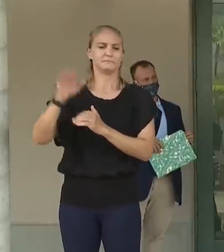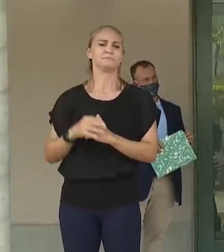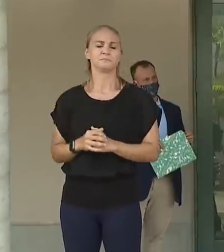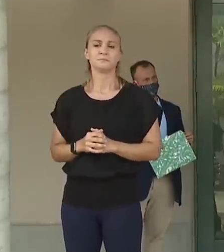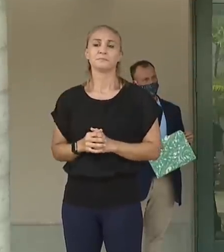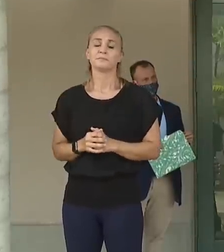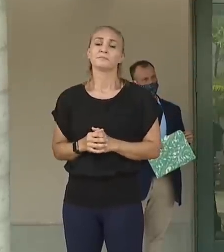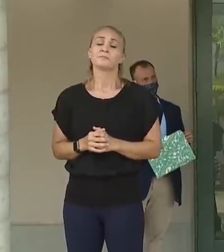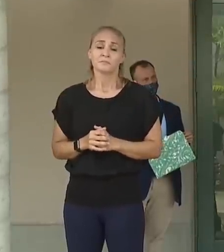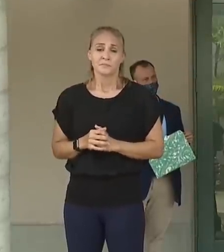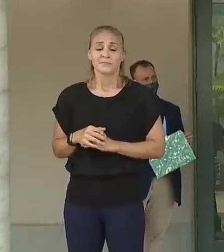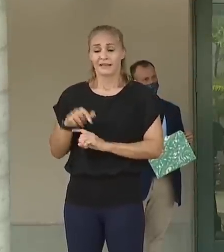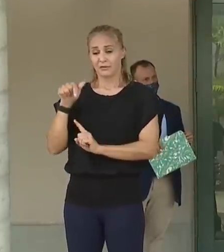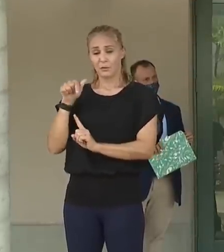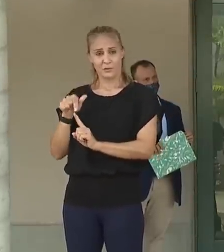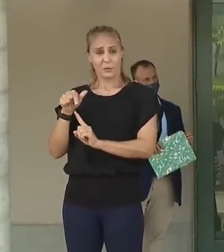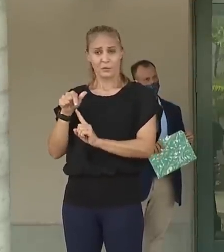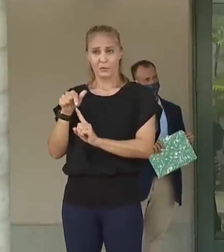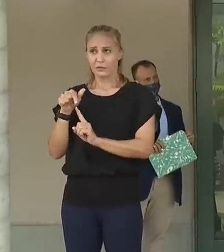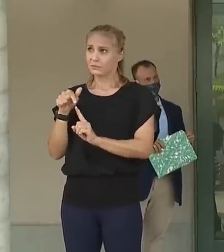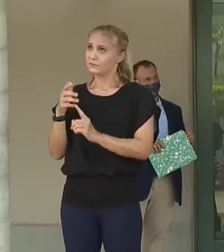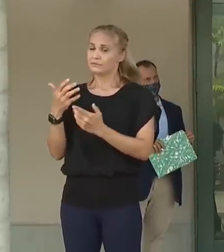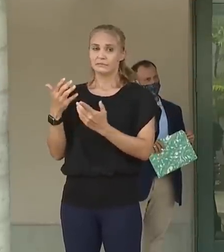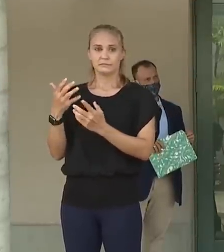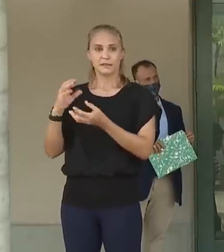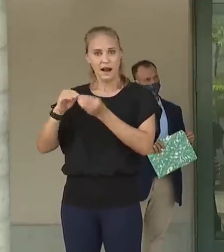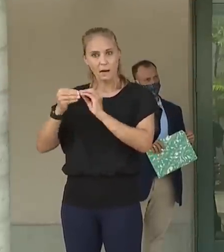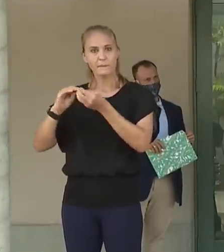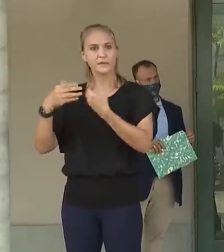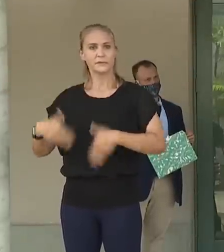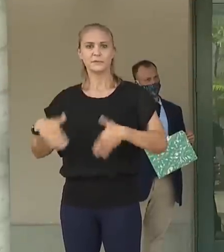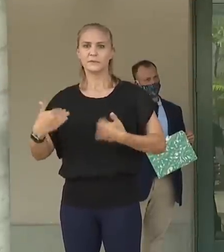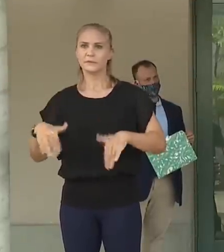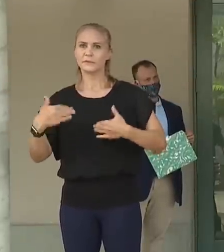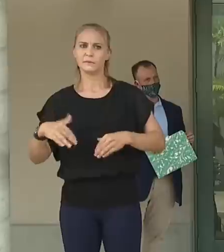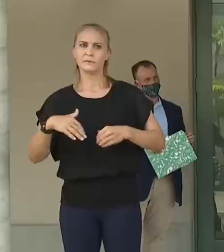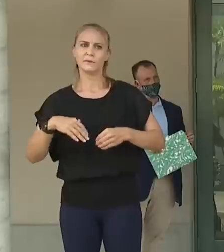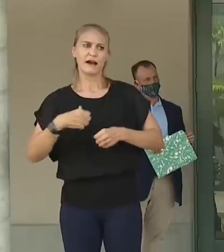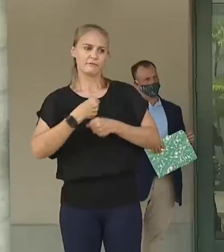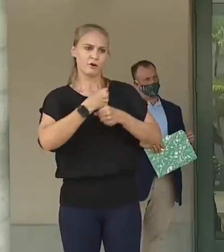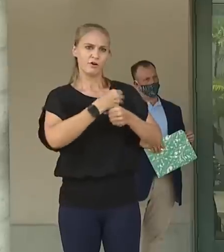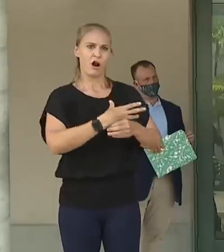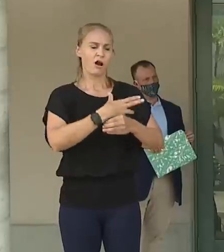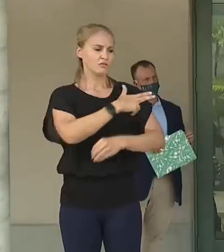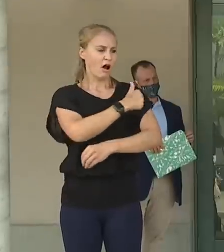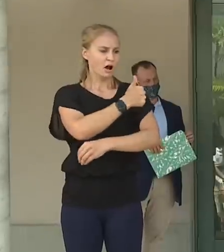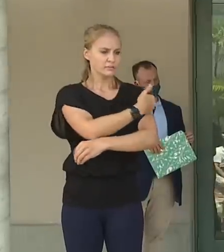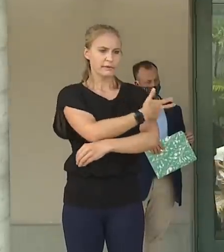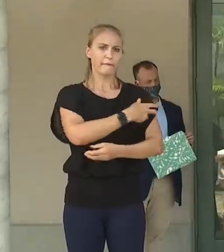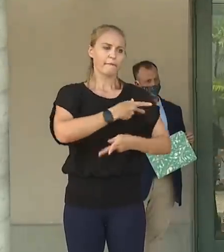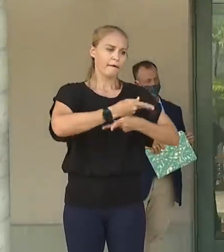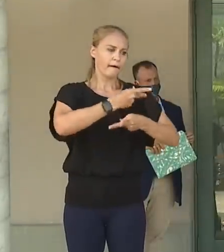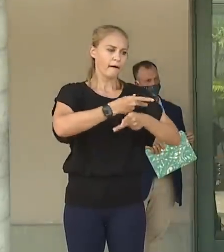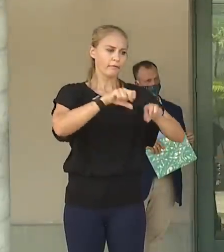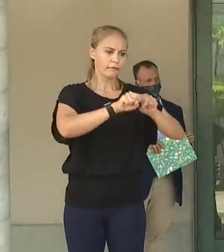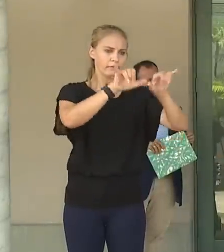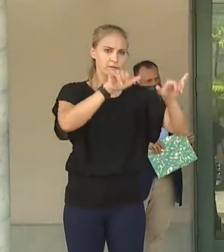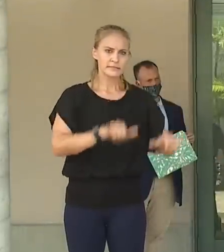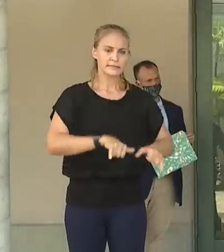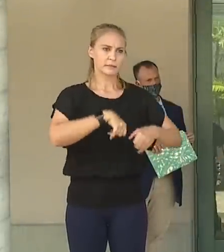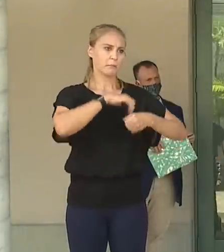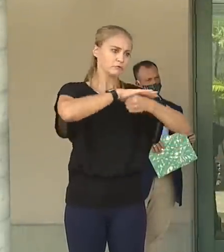And this has put a stress on our health care system. We have always said that we will be data-driven,